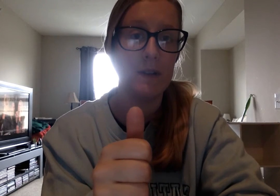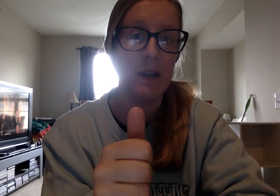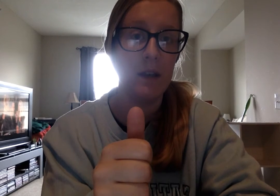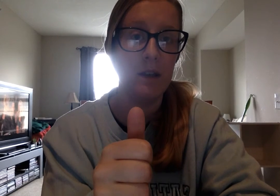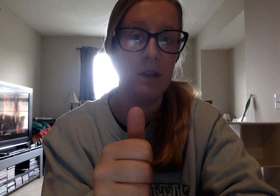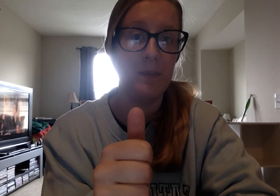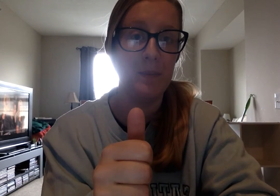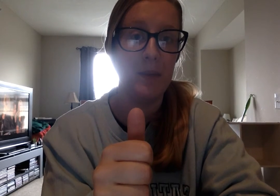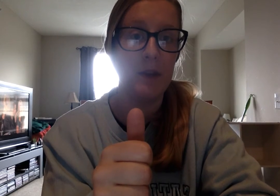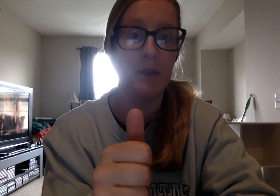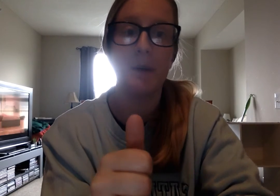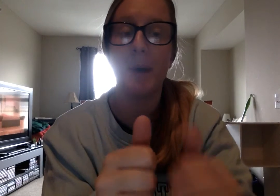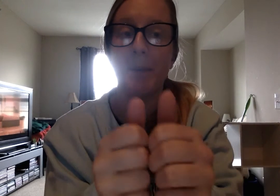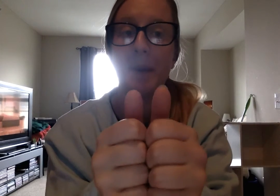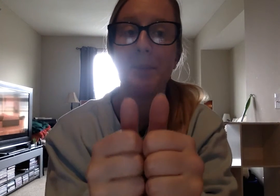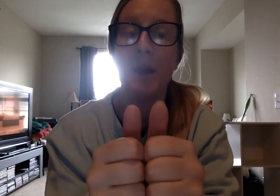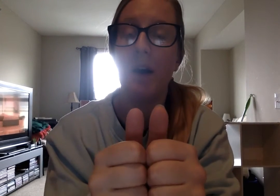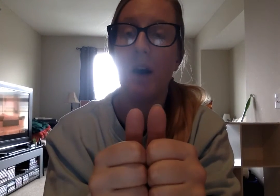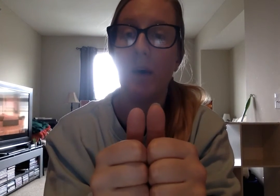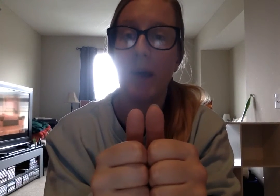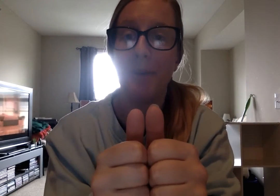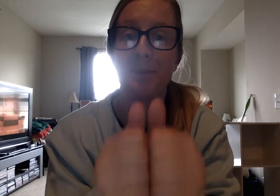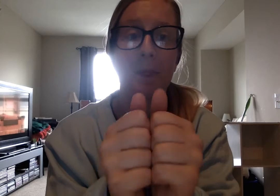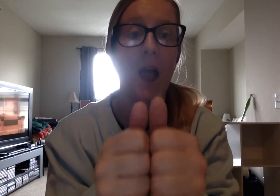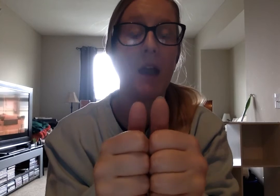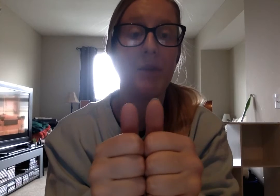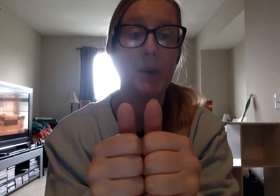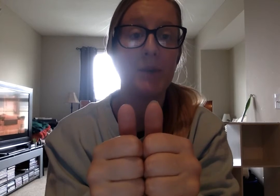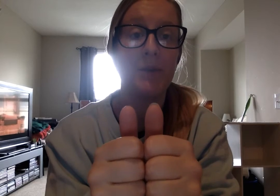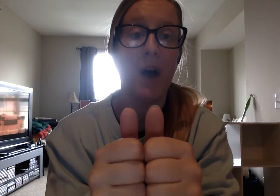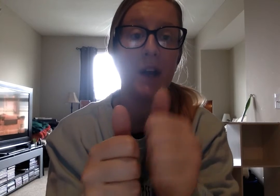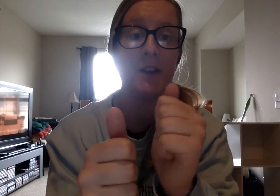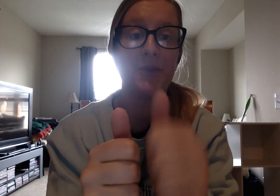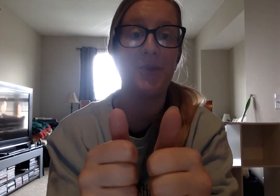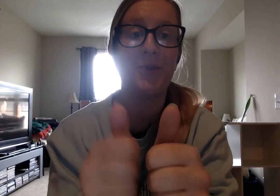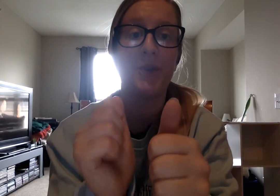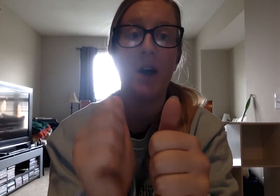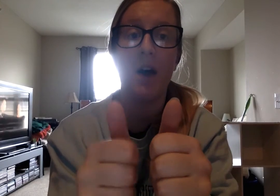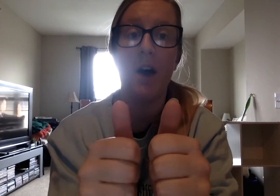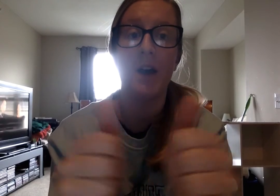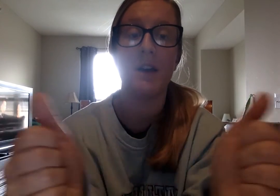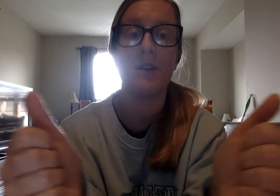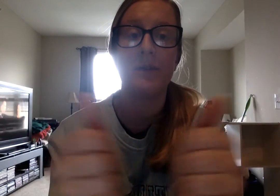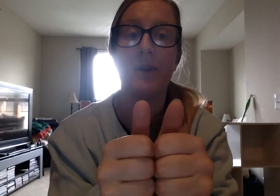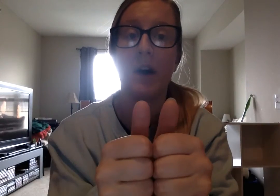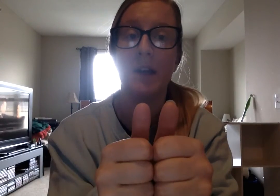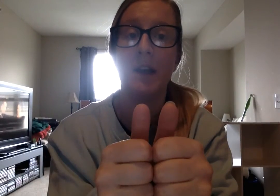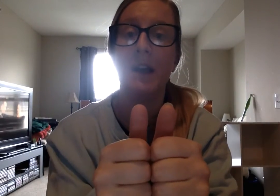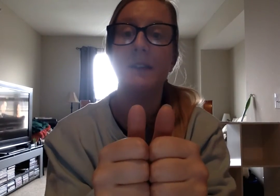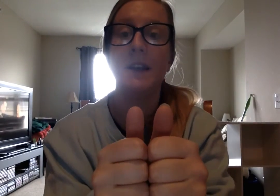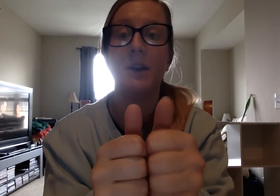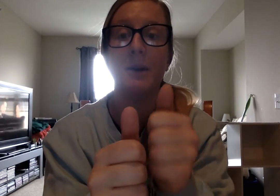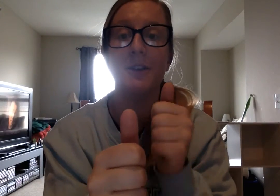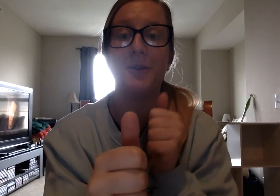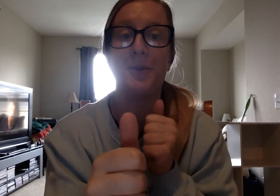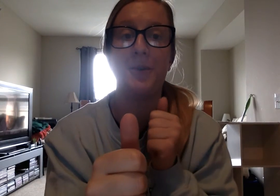second. There you go. Something popped up. Okay. I have the word fun. F. On. Fun. Take away f.